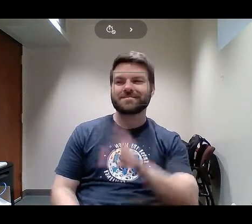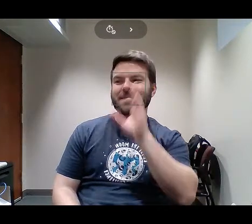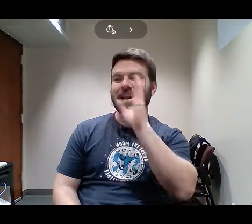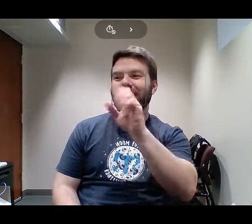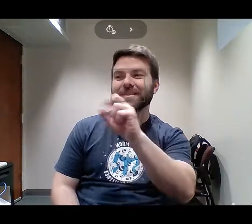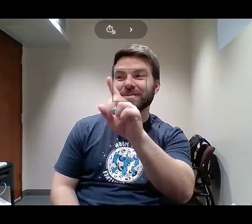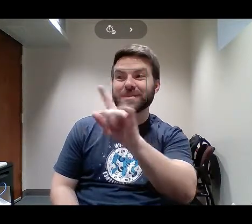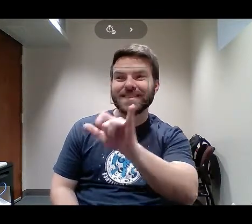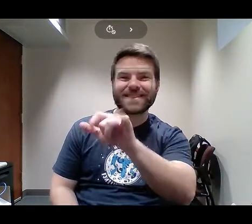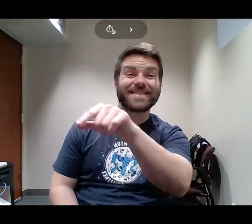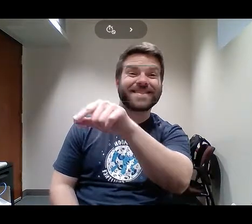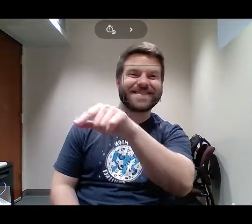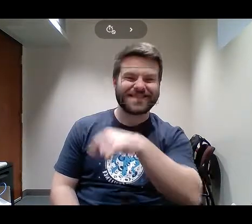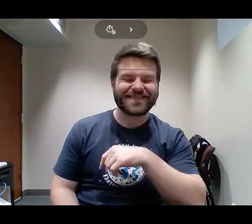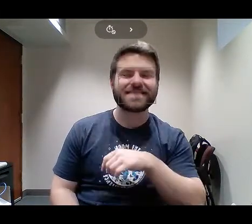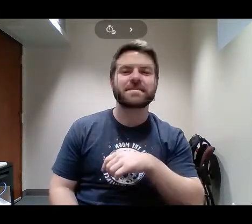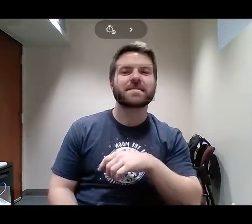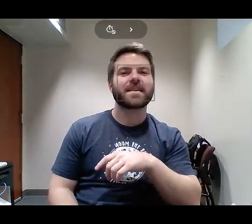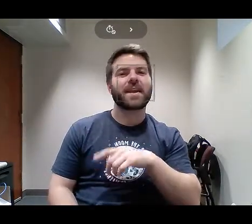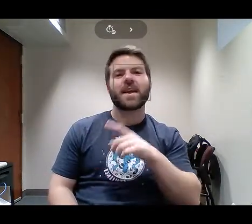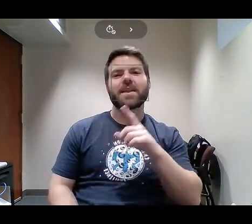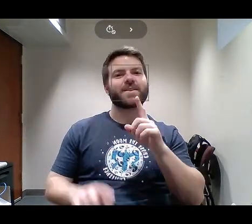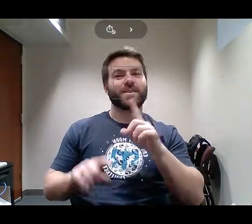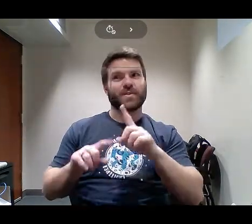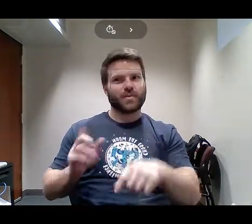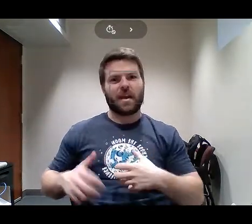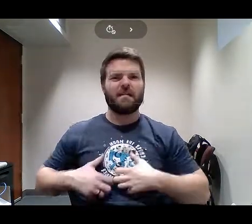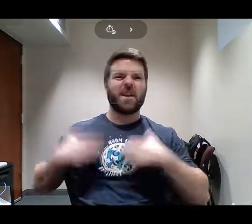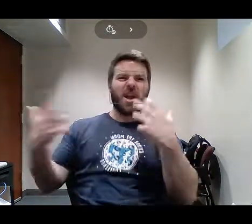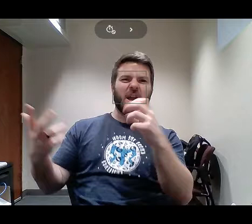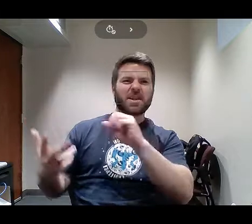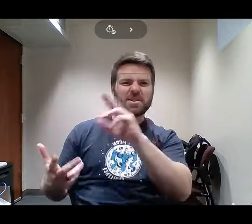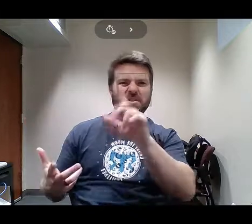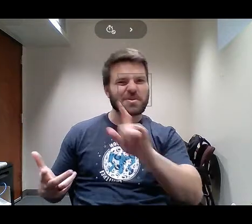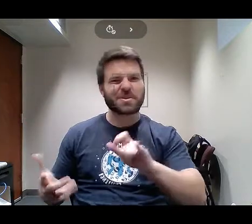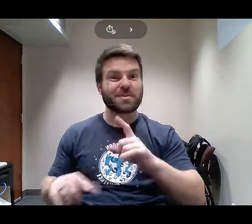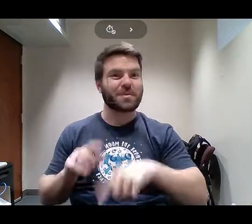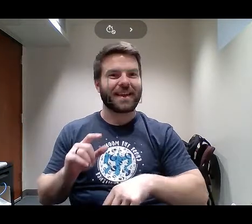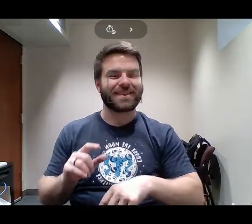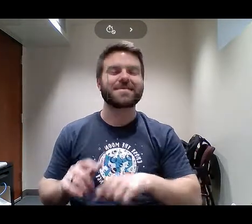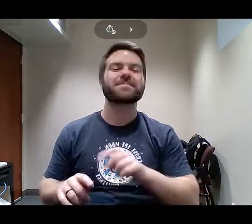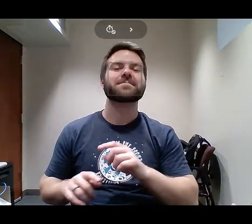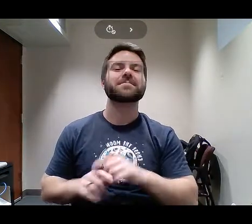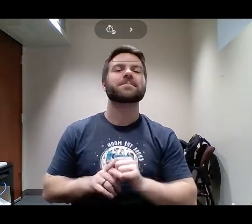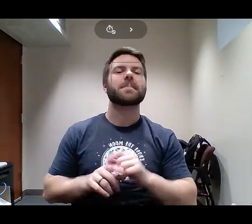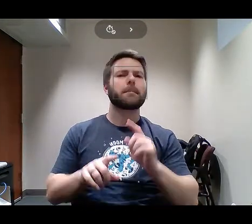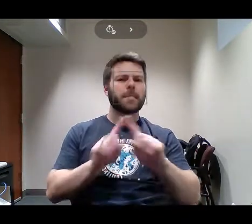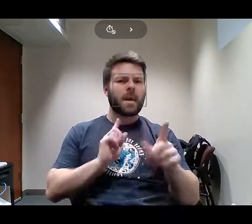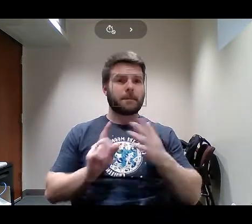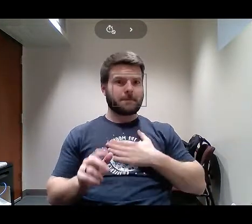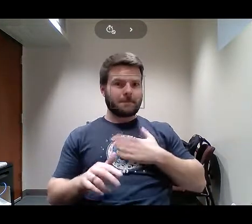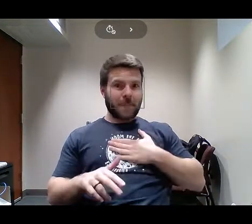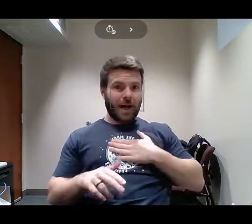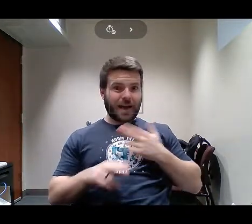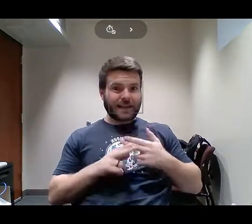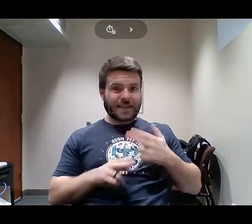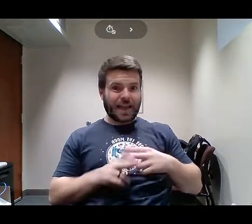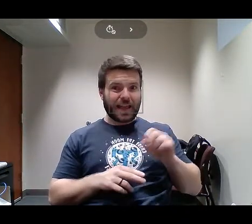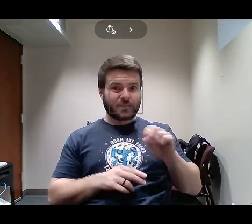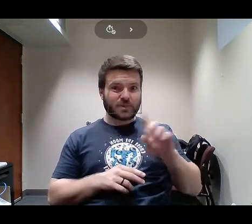Very friendly. You can't be angry with Susie. Remember Susie. But my name wasn't Susie. And you know, I'd grown up not really loving my name.